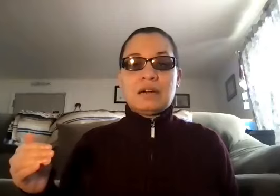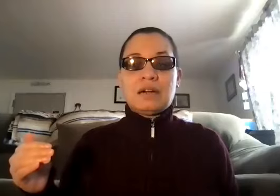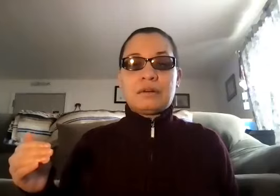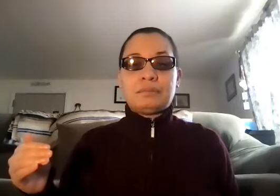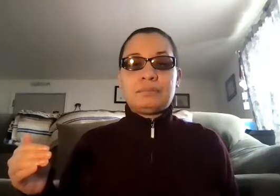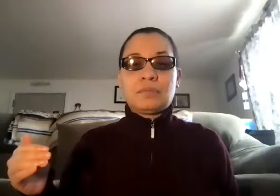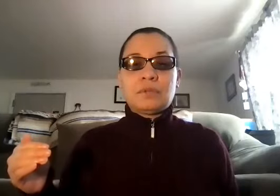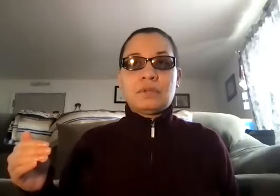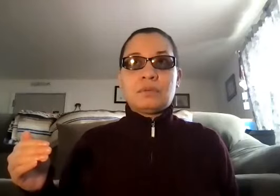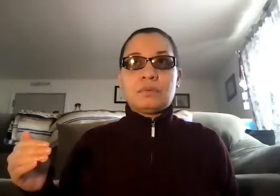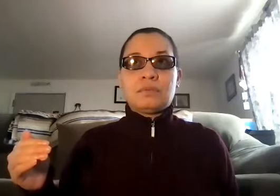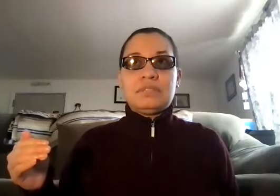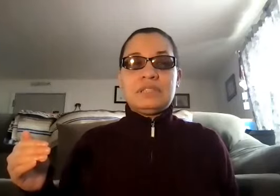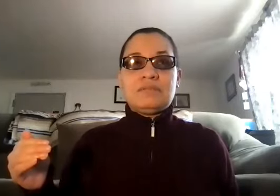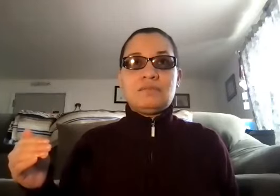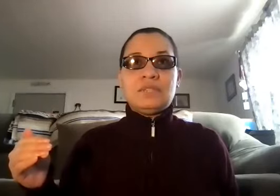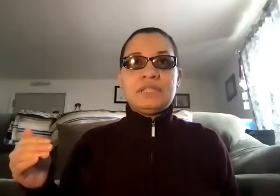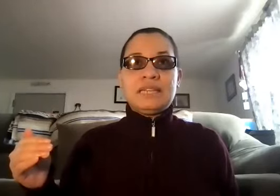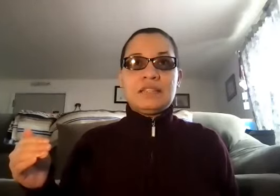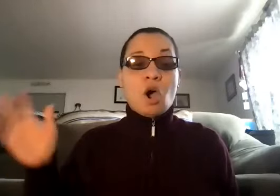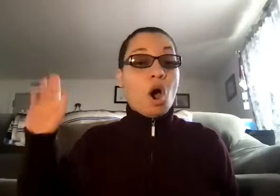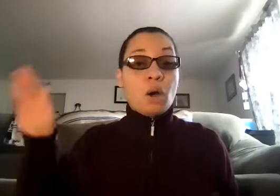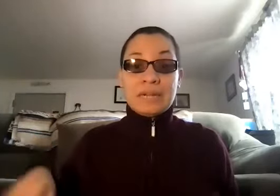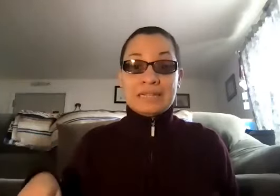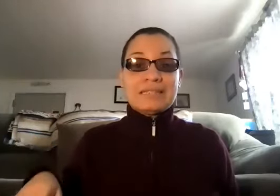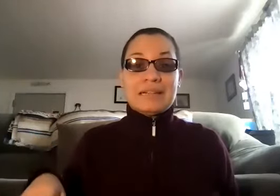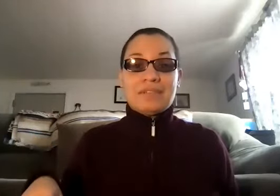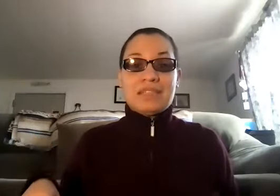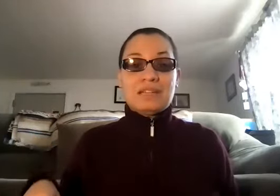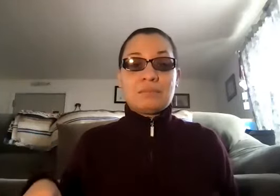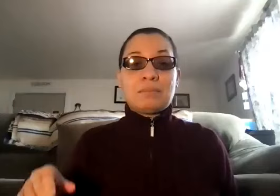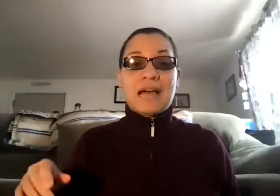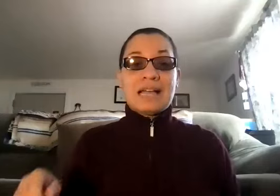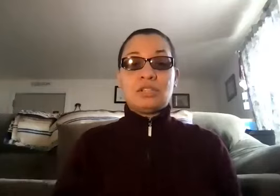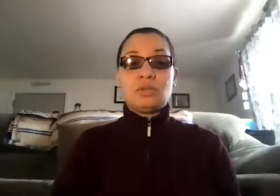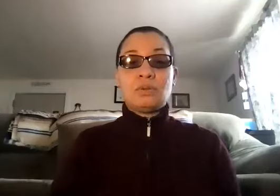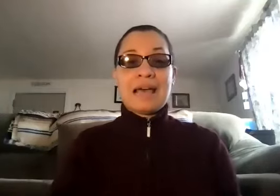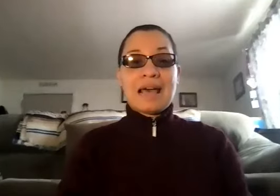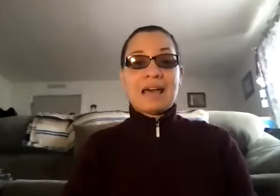we did the hallways and everything. But I do have